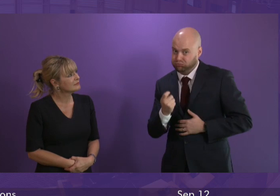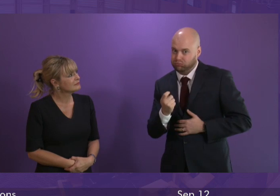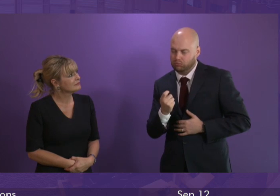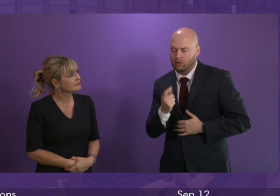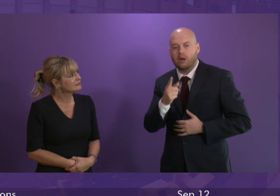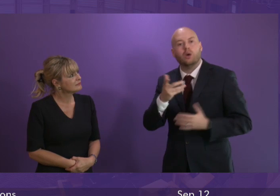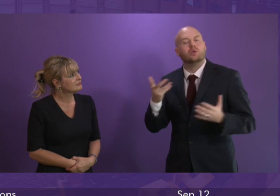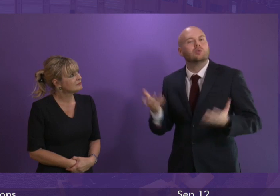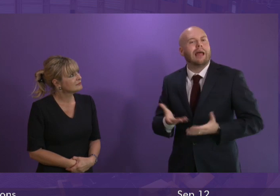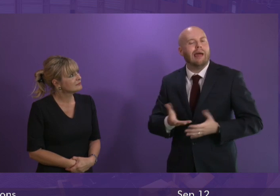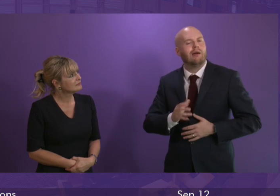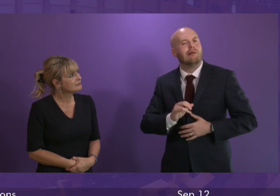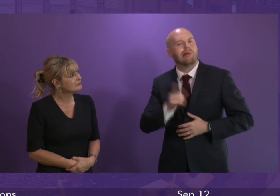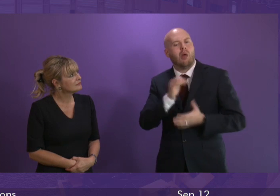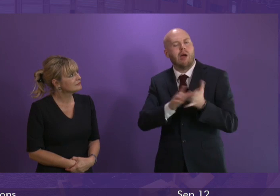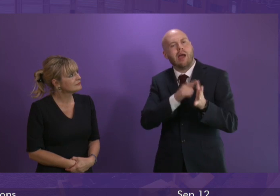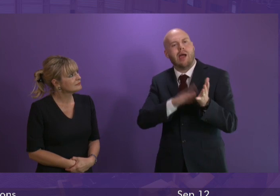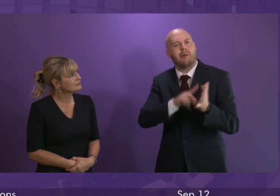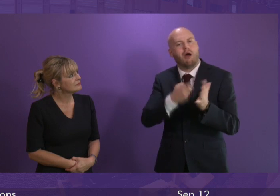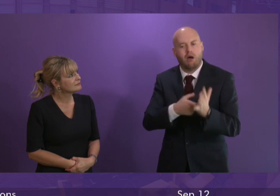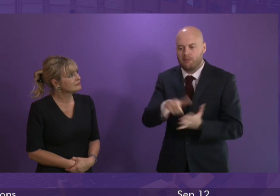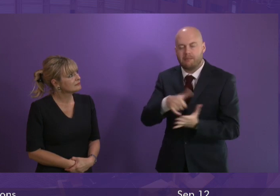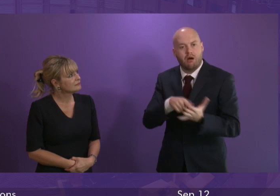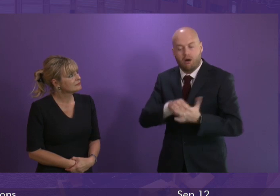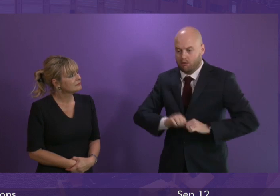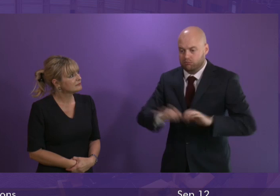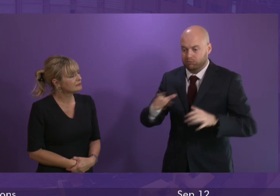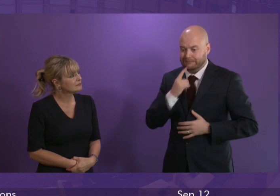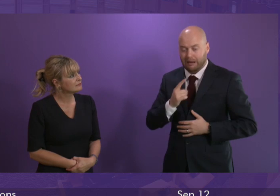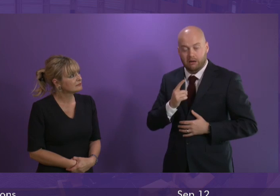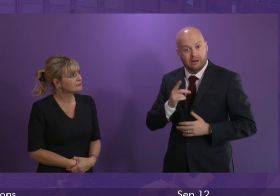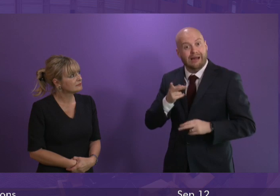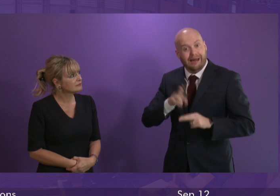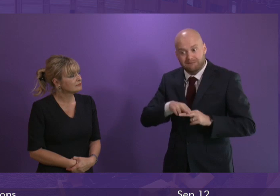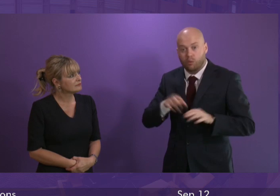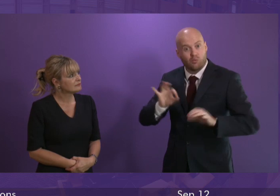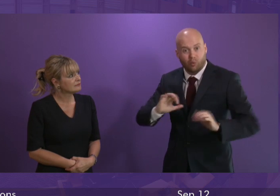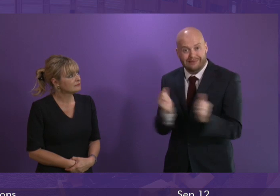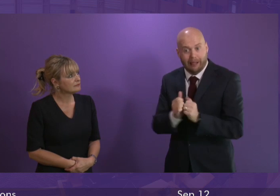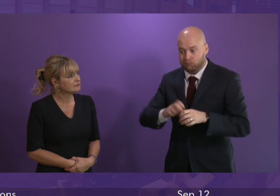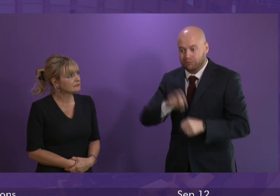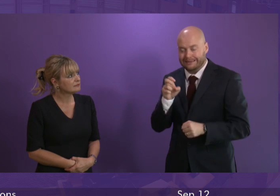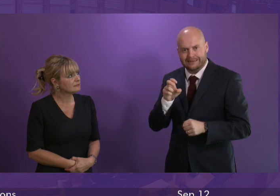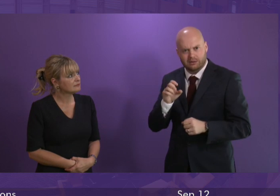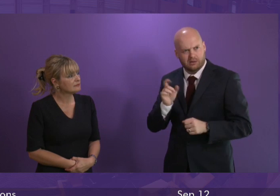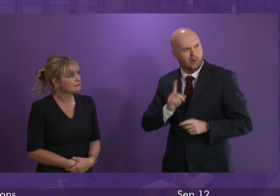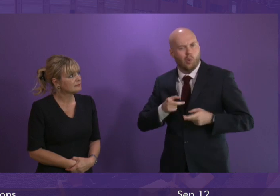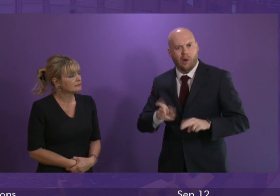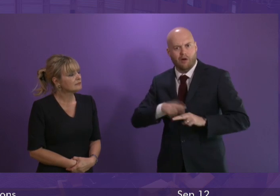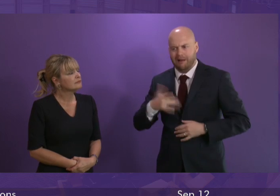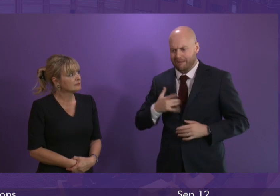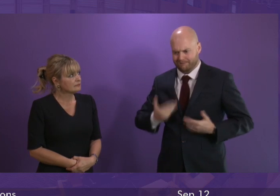lays bare the mass disruption to our way of life that would come with a no deal Brexit yet that's one that Boris Johnson's